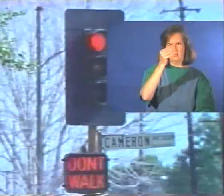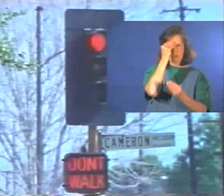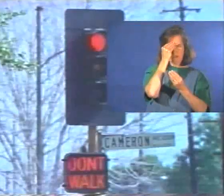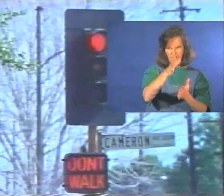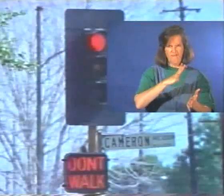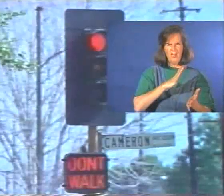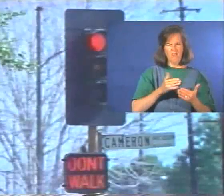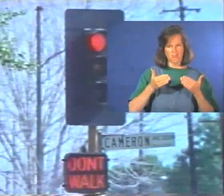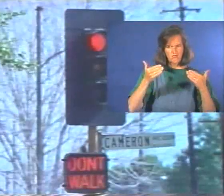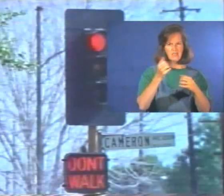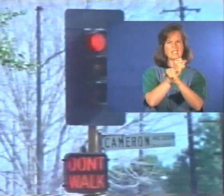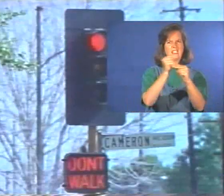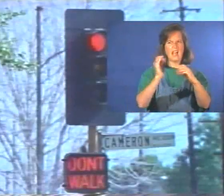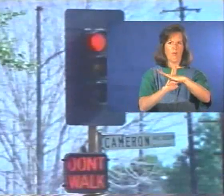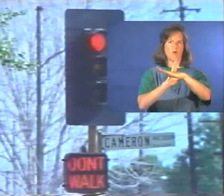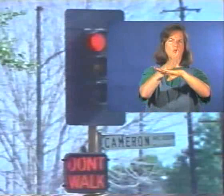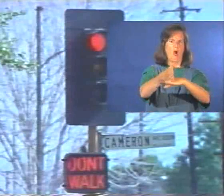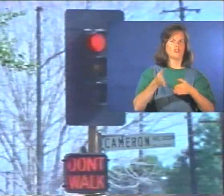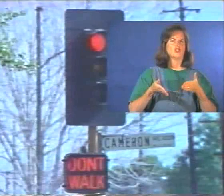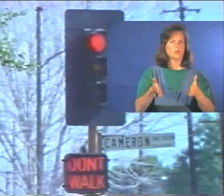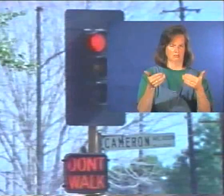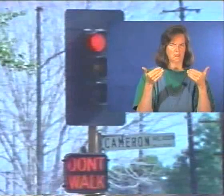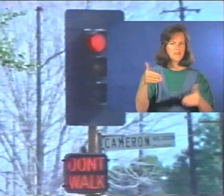This tells you when it is safe to cross the street.